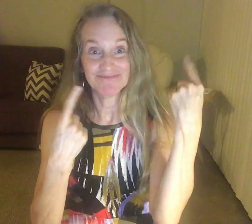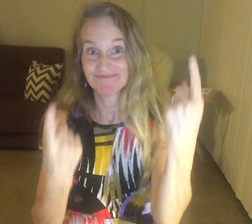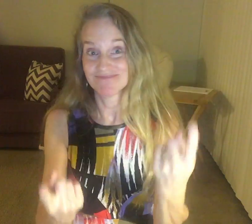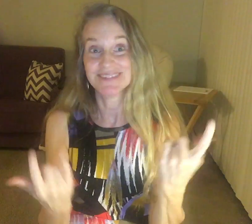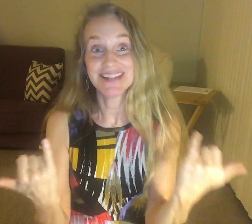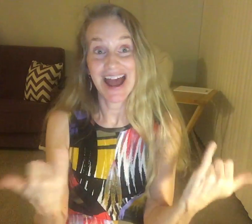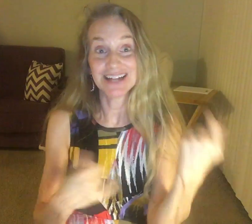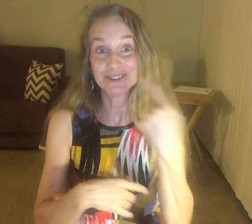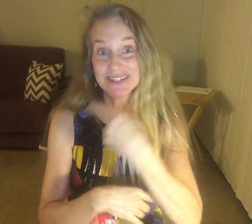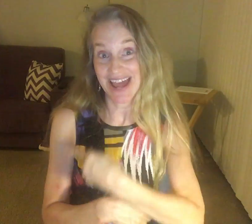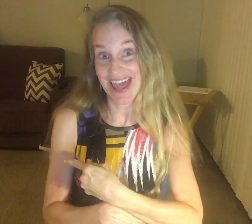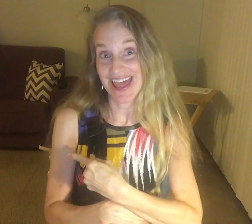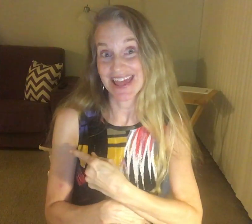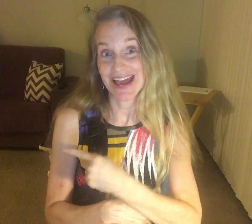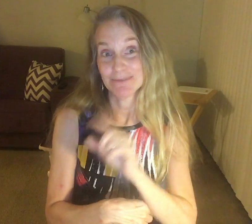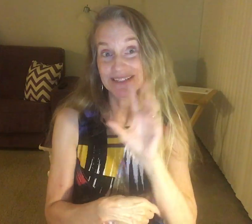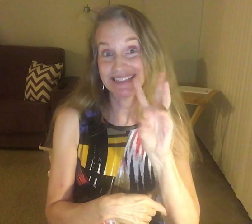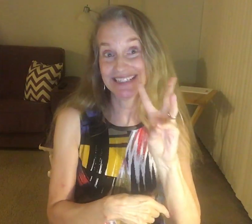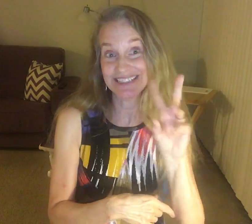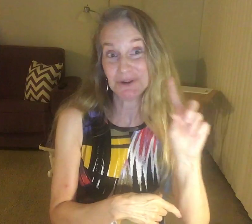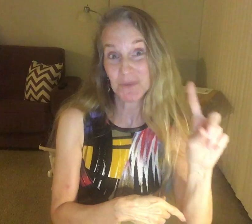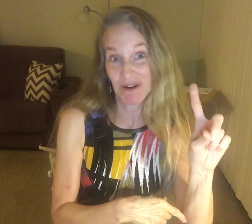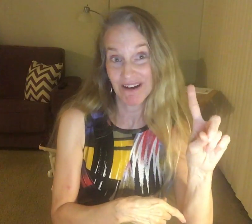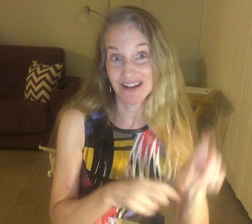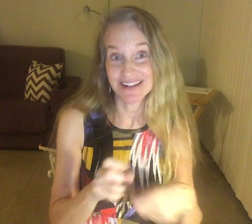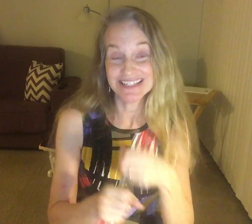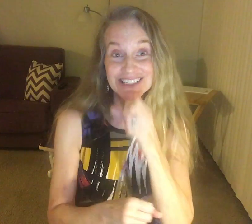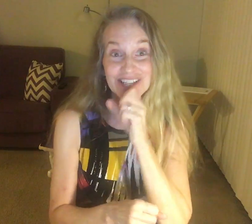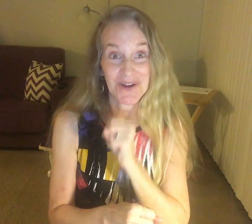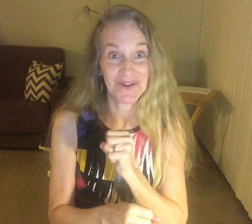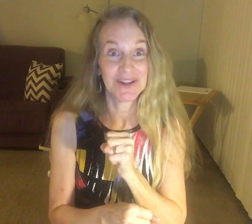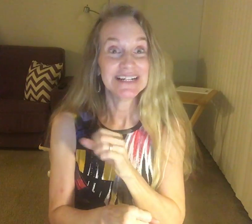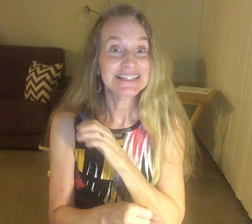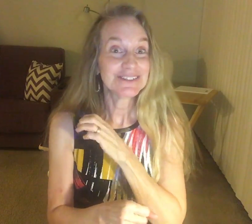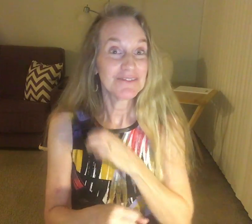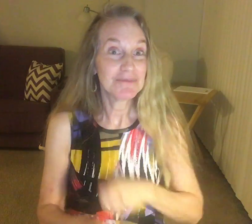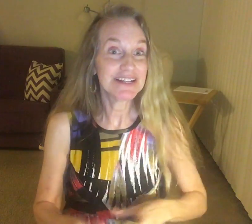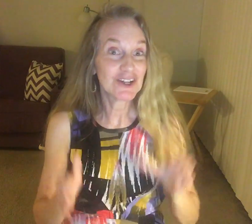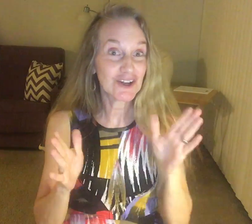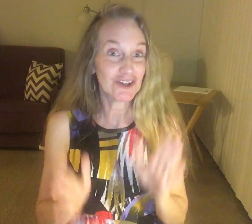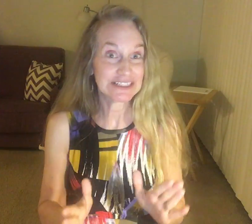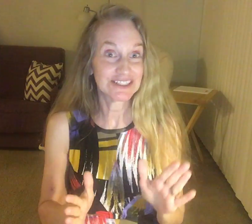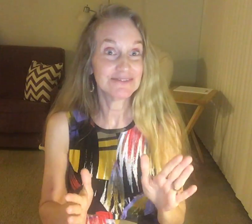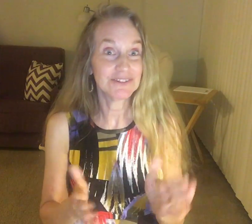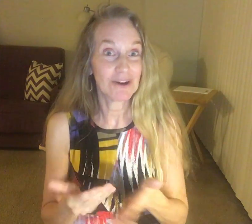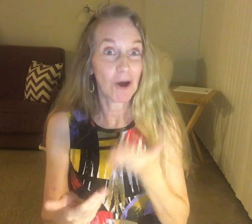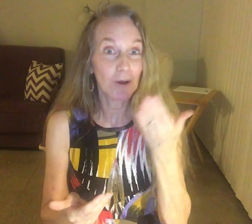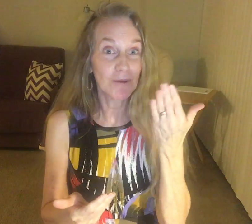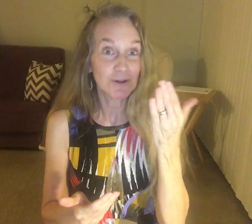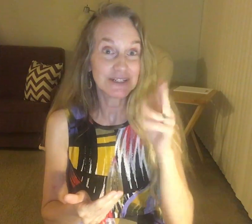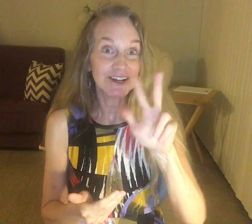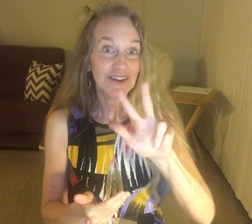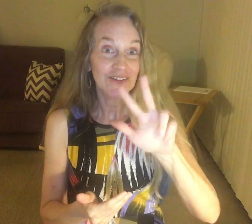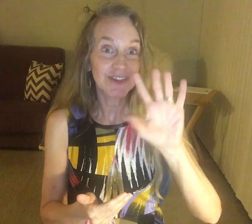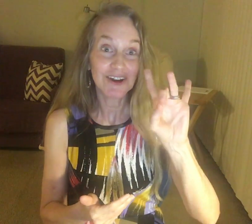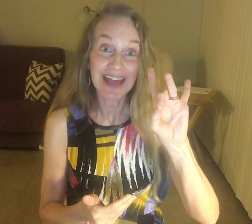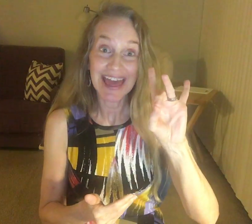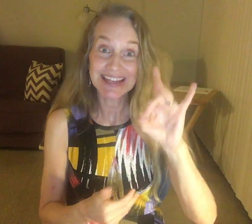And now, today, I'm fifty-one and seven. So, I've been Christian for almost thirty-eight